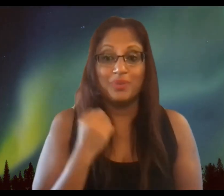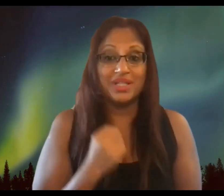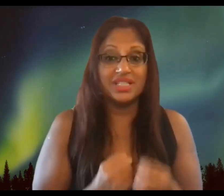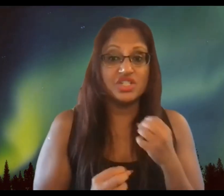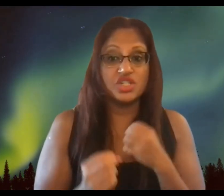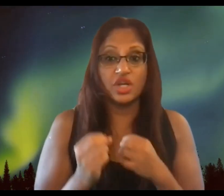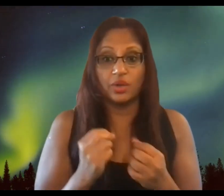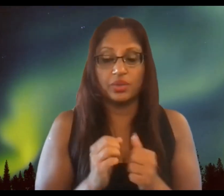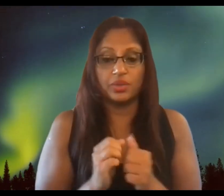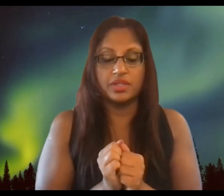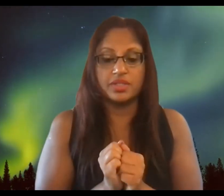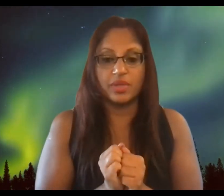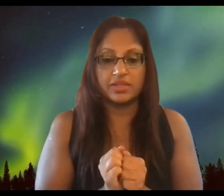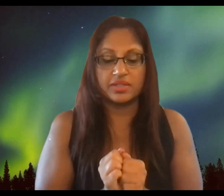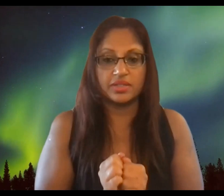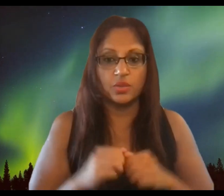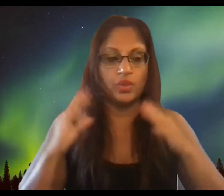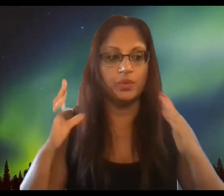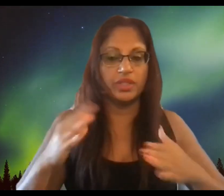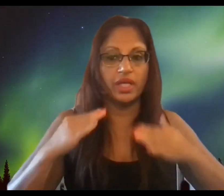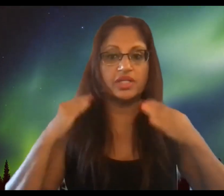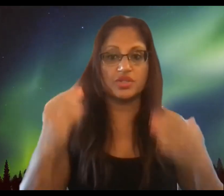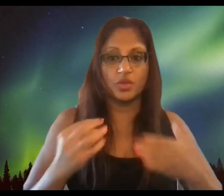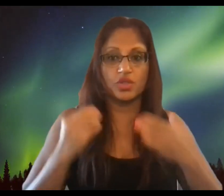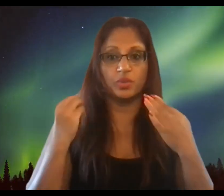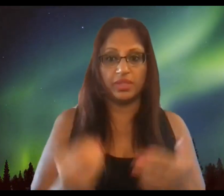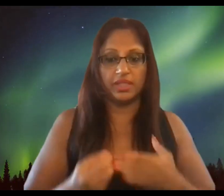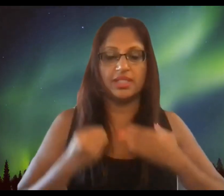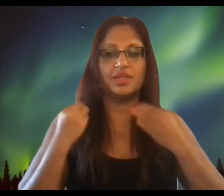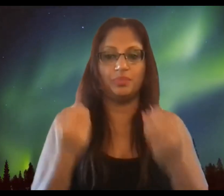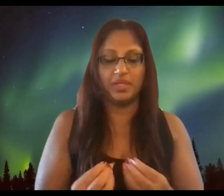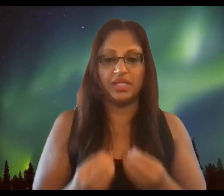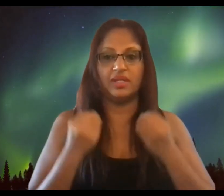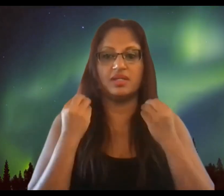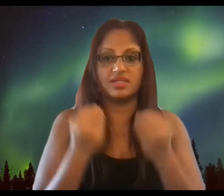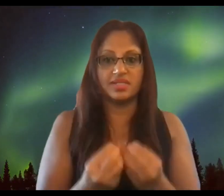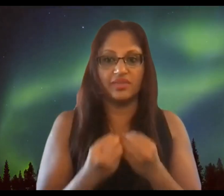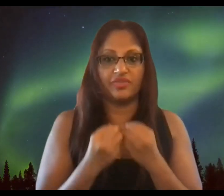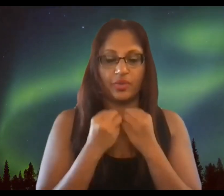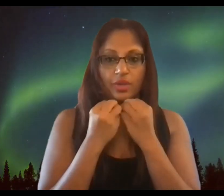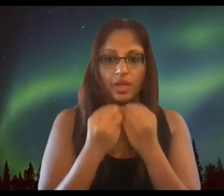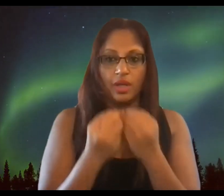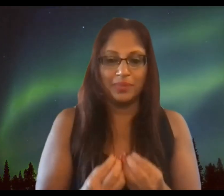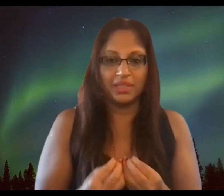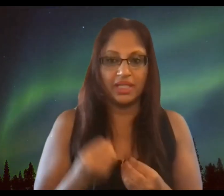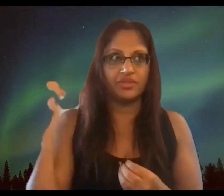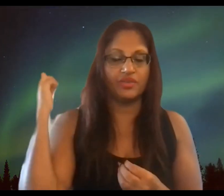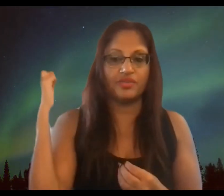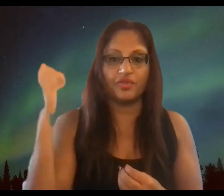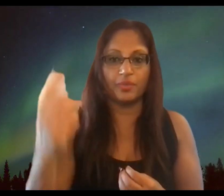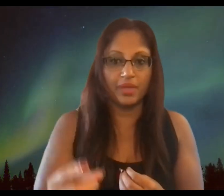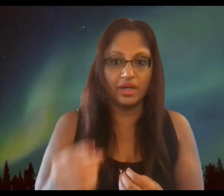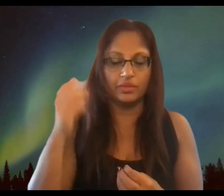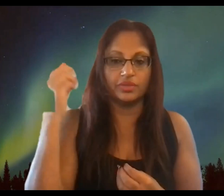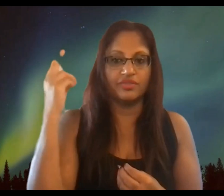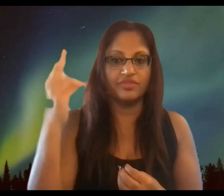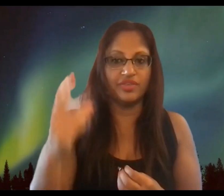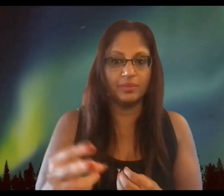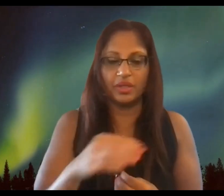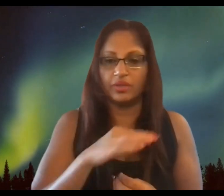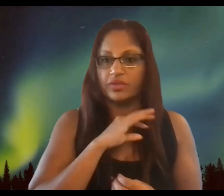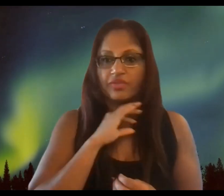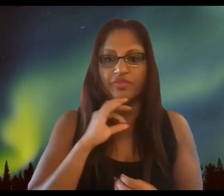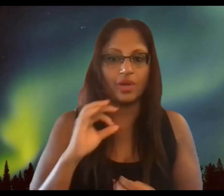please share this message we would like social media to be a safer place for males